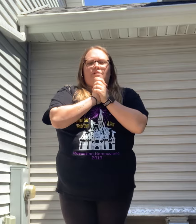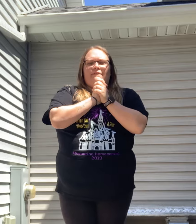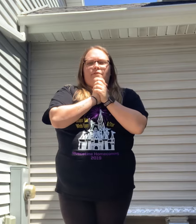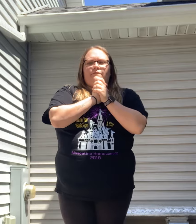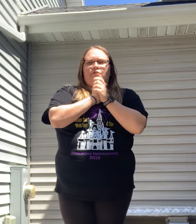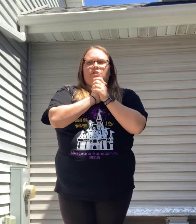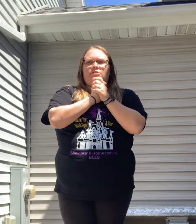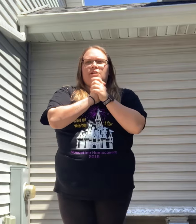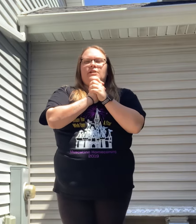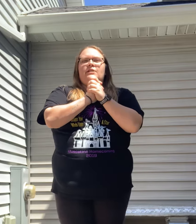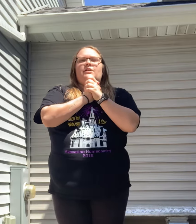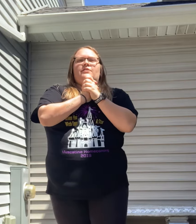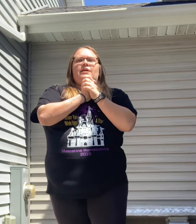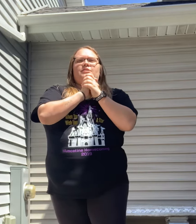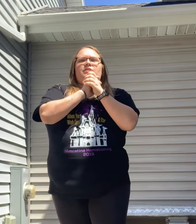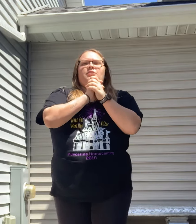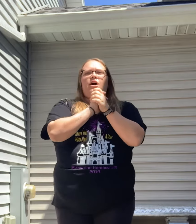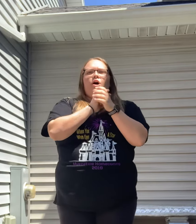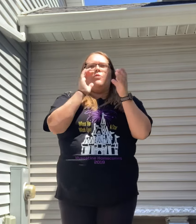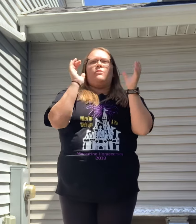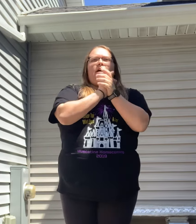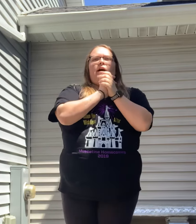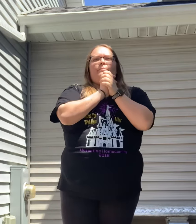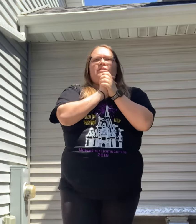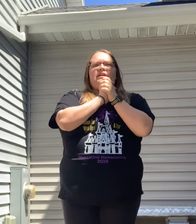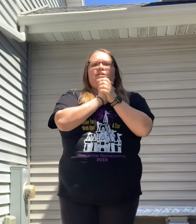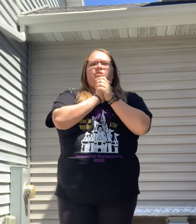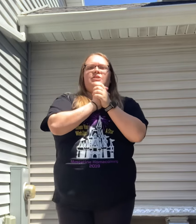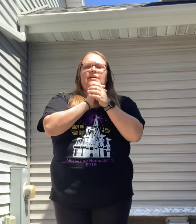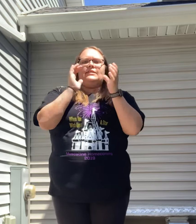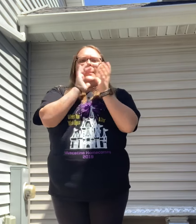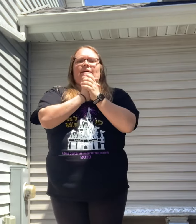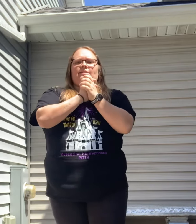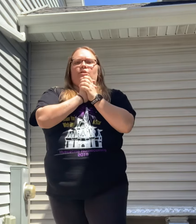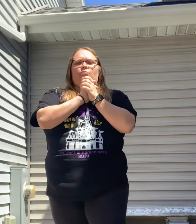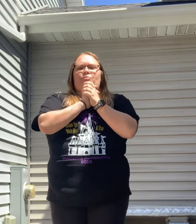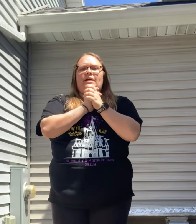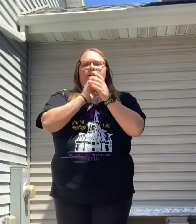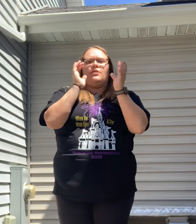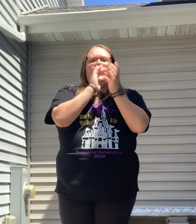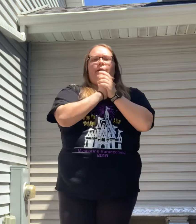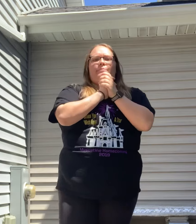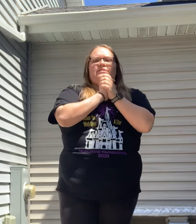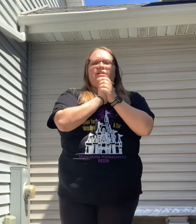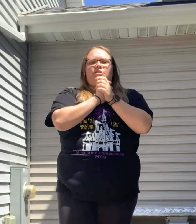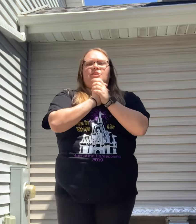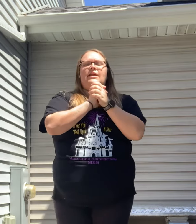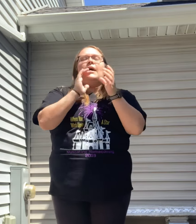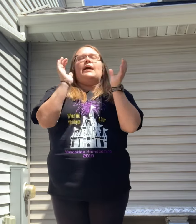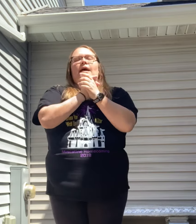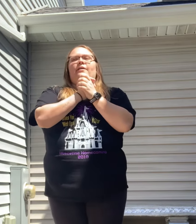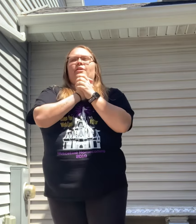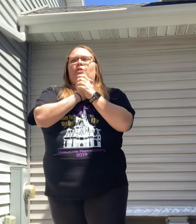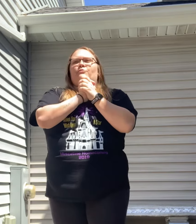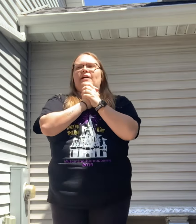right foot first there's no competition like the real competition and the real